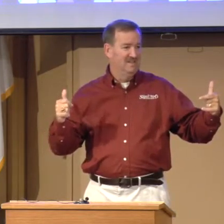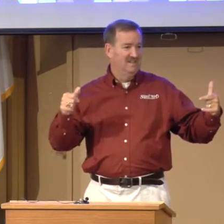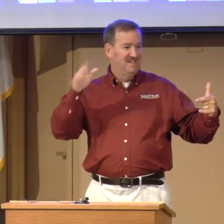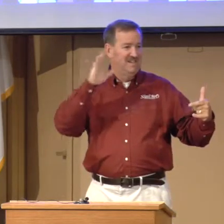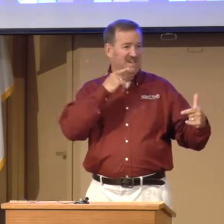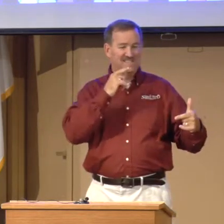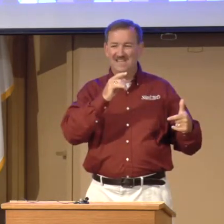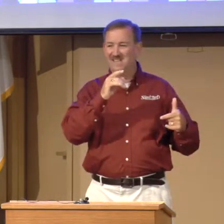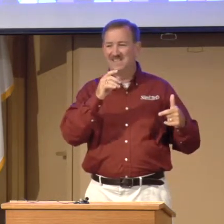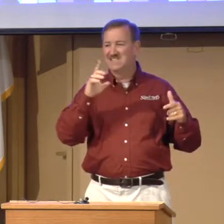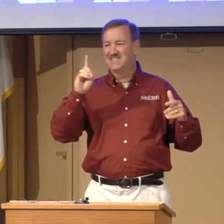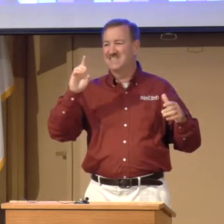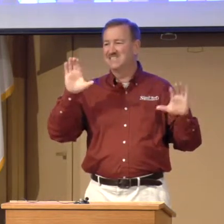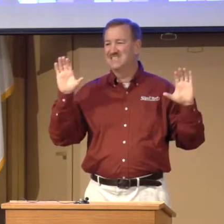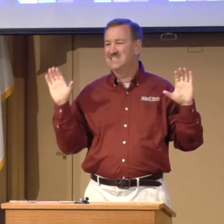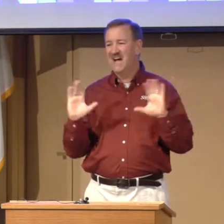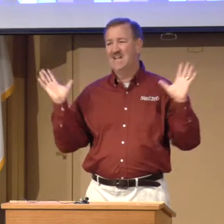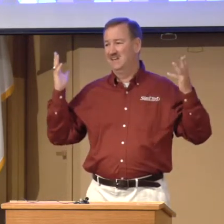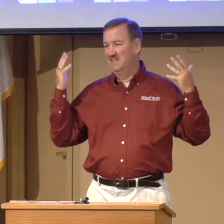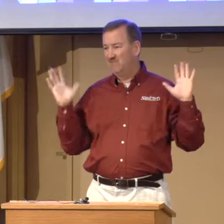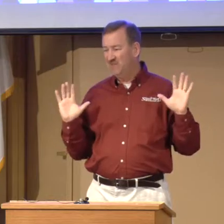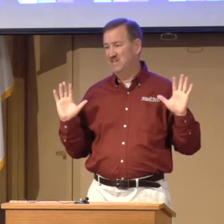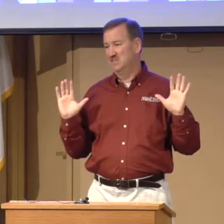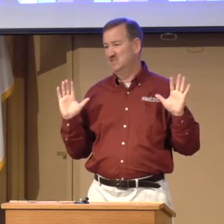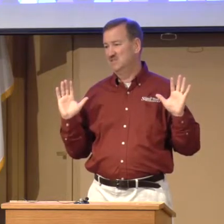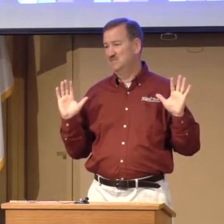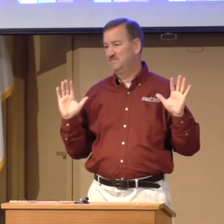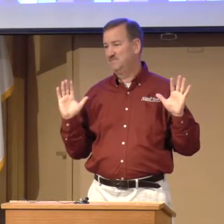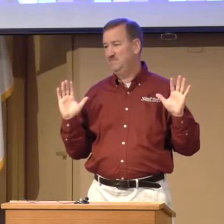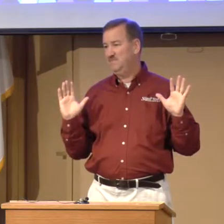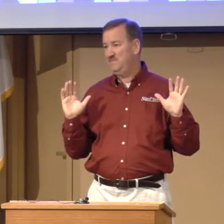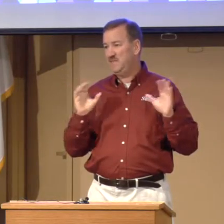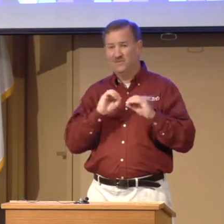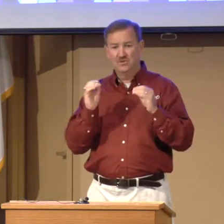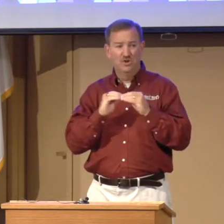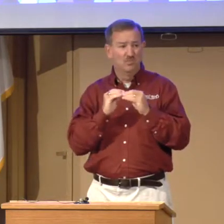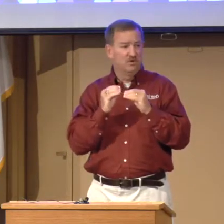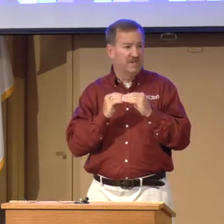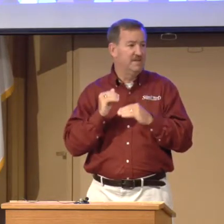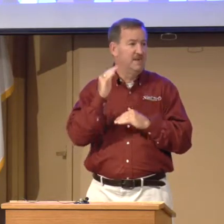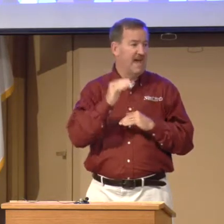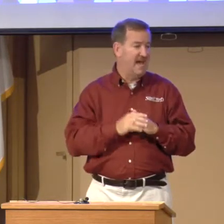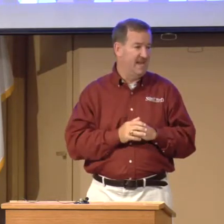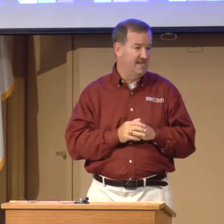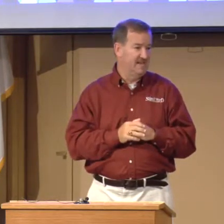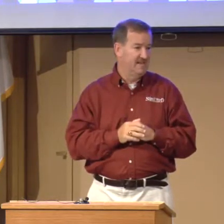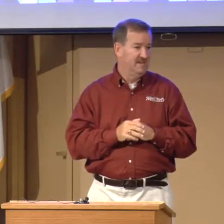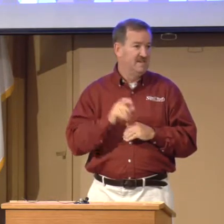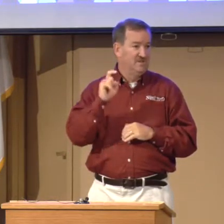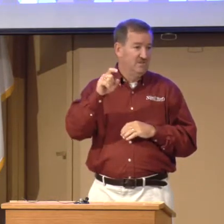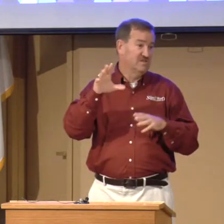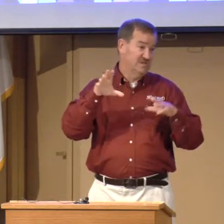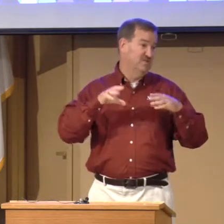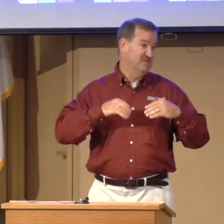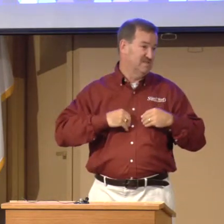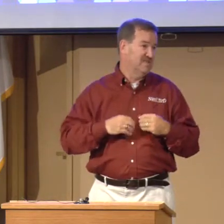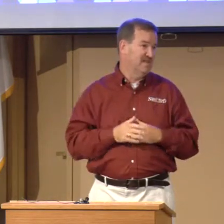And God said, it's done. It's finished. There's no more that can be added. You just need to accept.